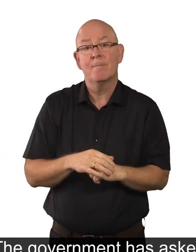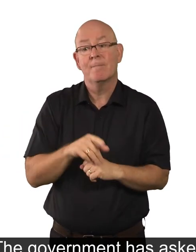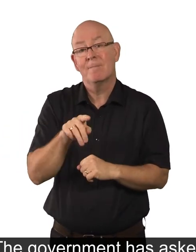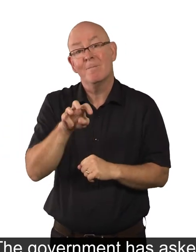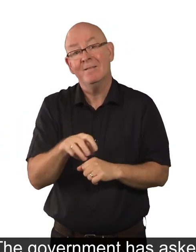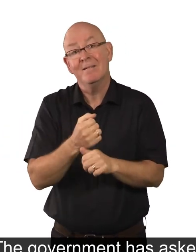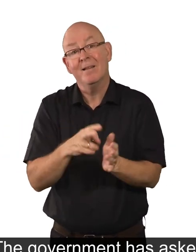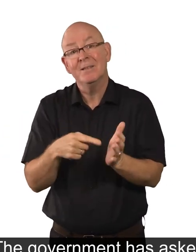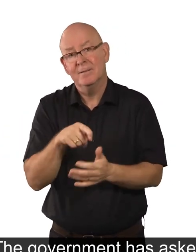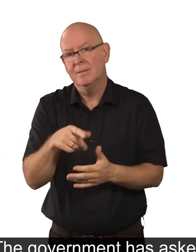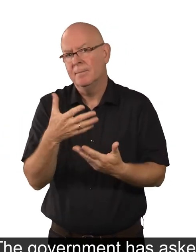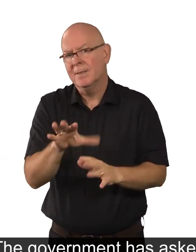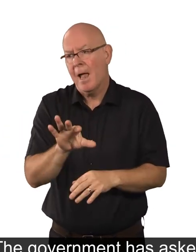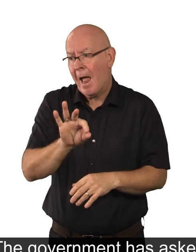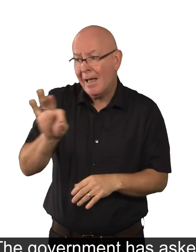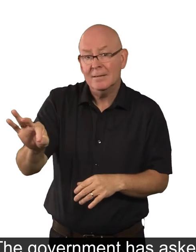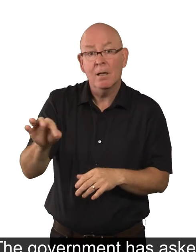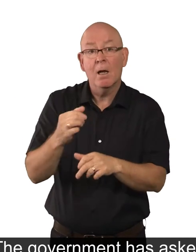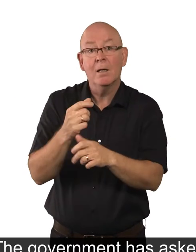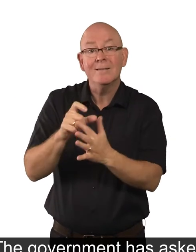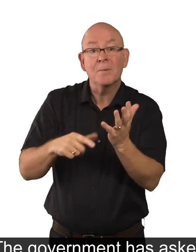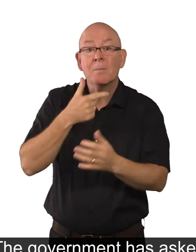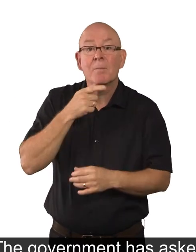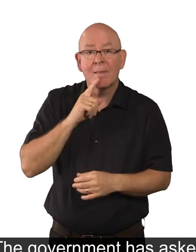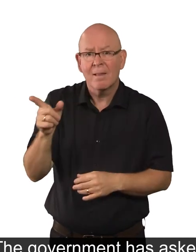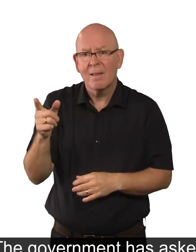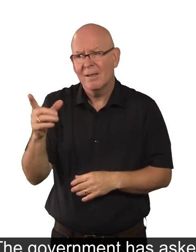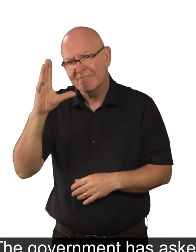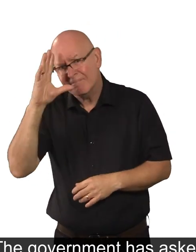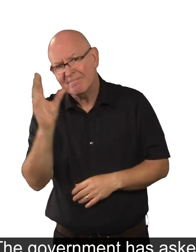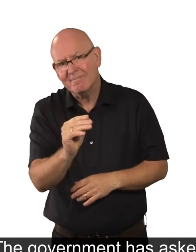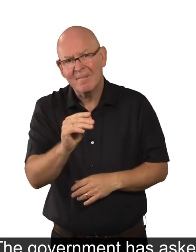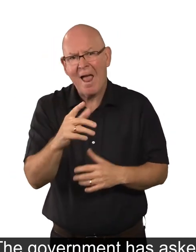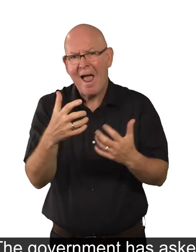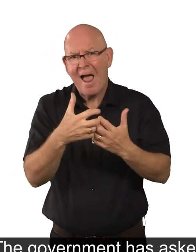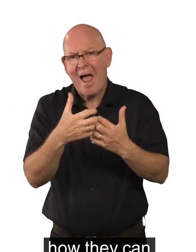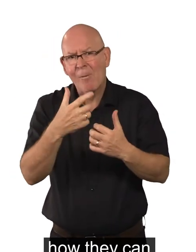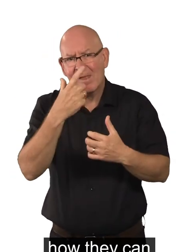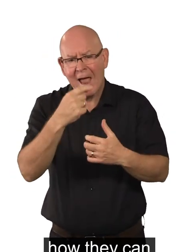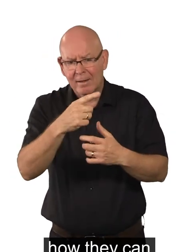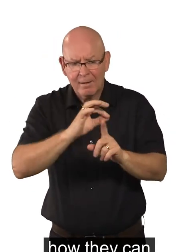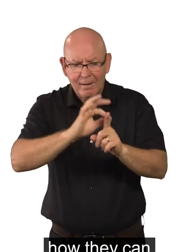The government has asked disabled people to tell them how they can make these rules better.